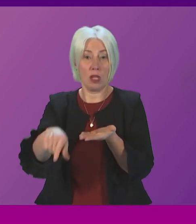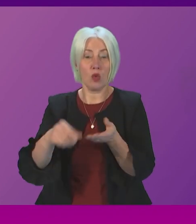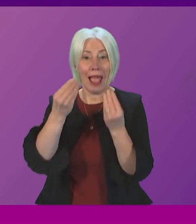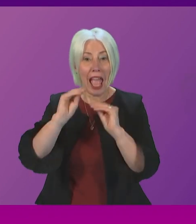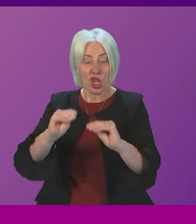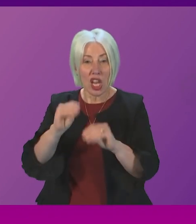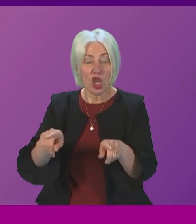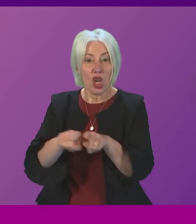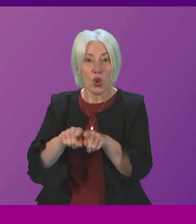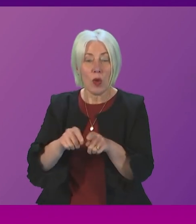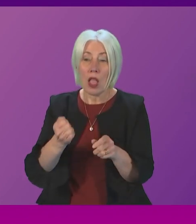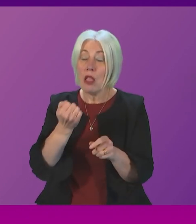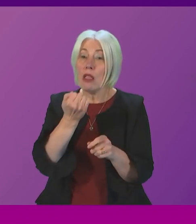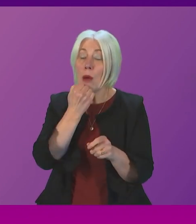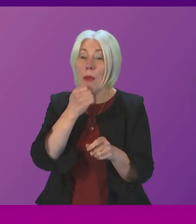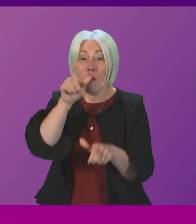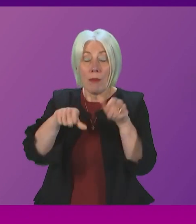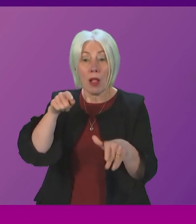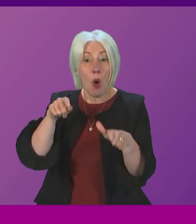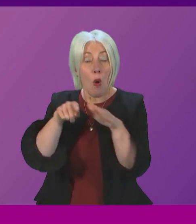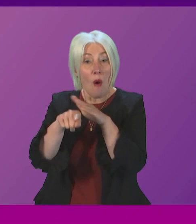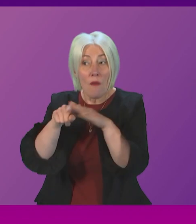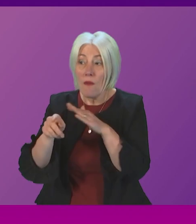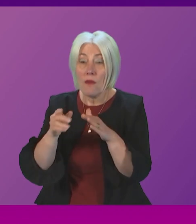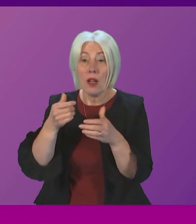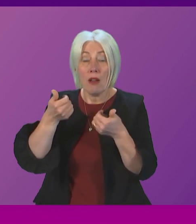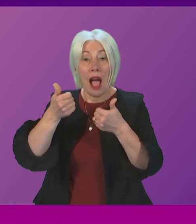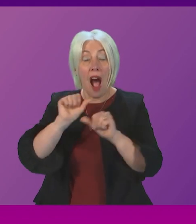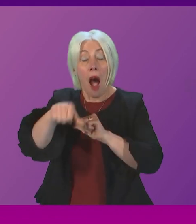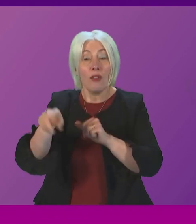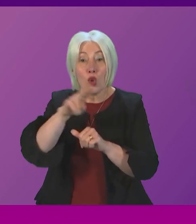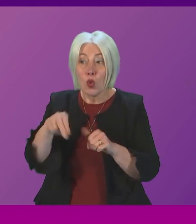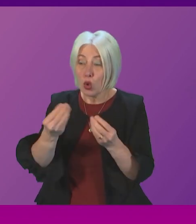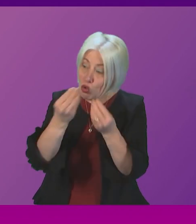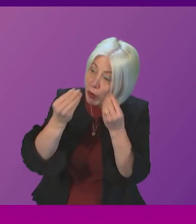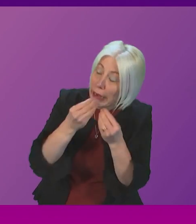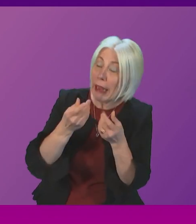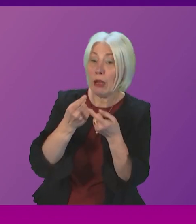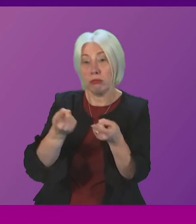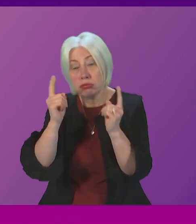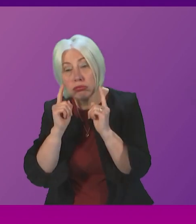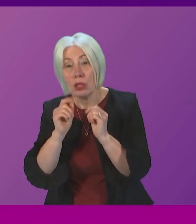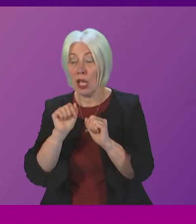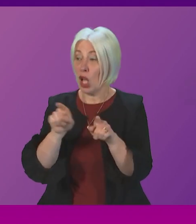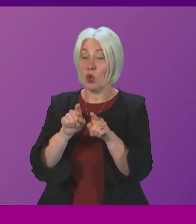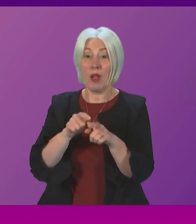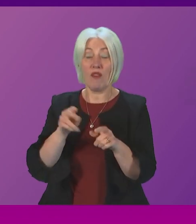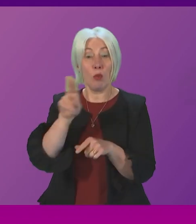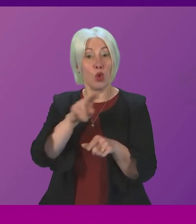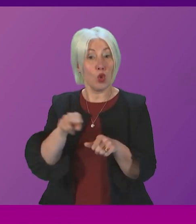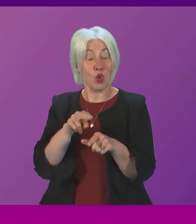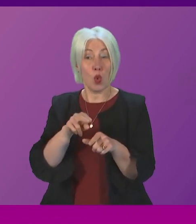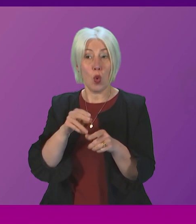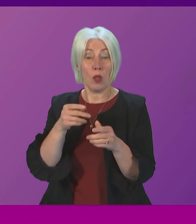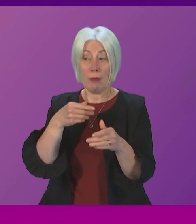record high numbers of school leavers in education employment or training we have the narrowest gap on record between school leavers from the most